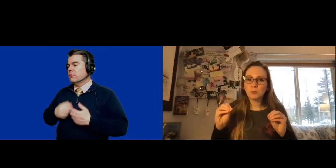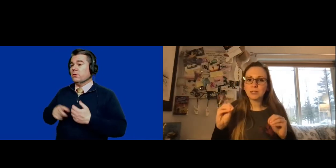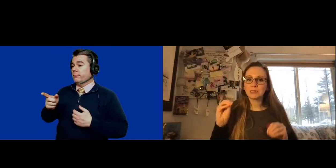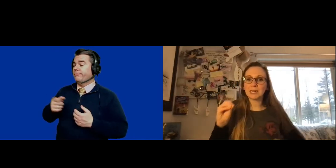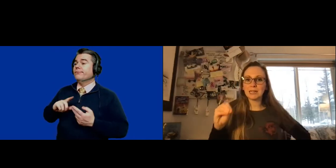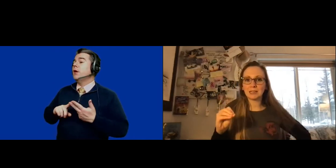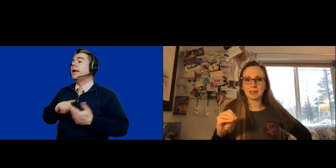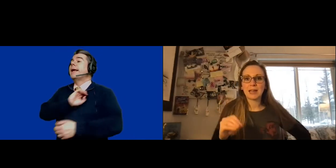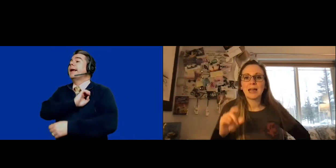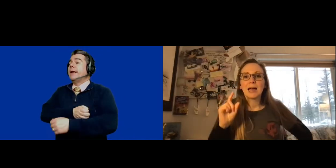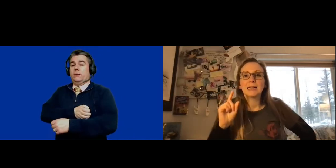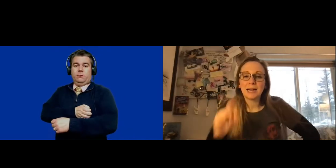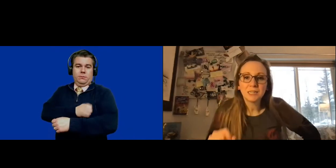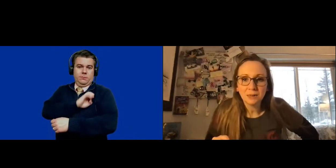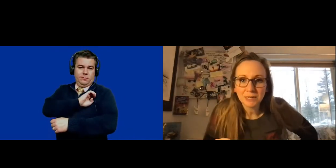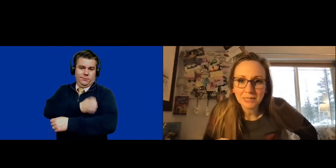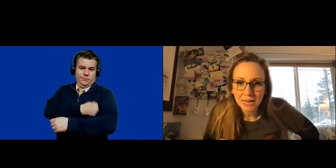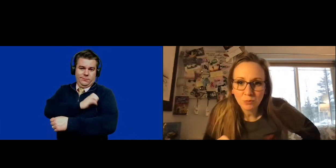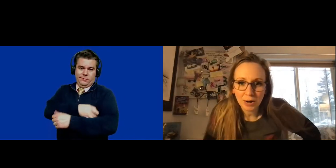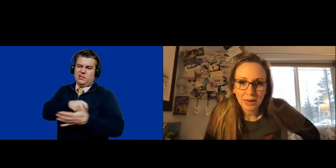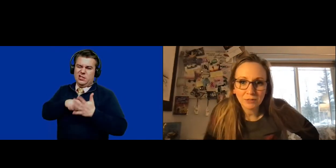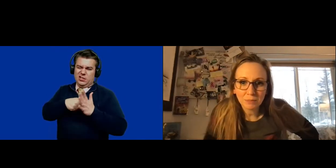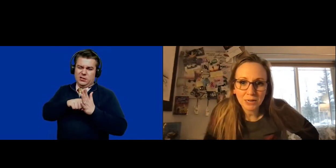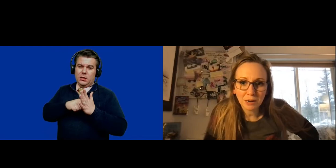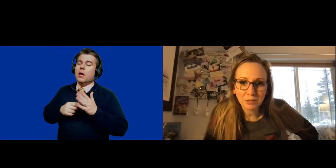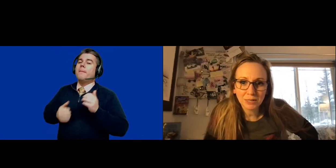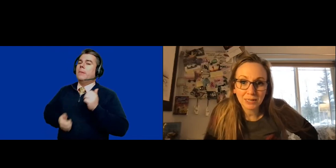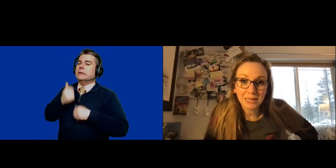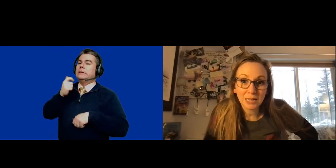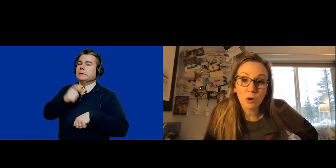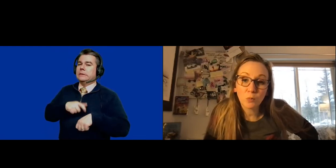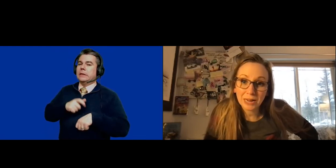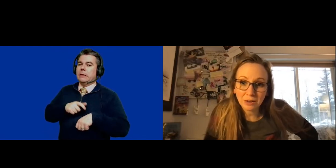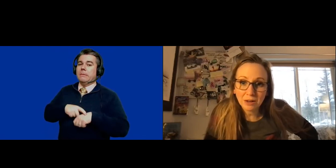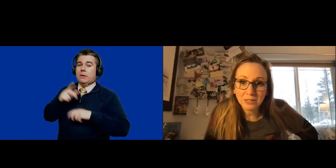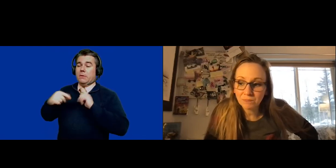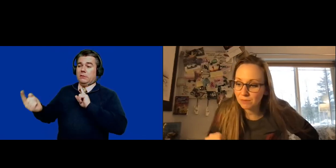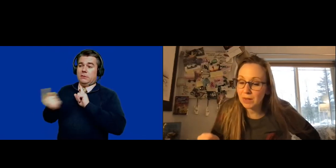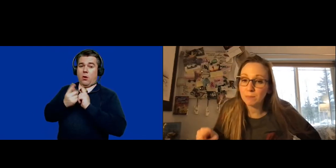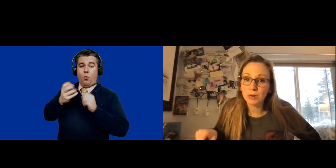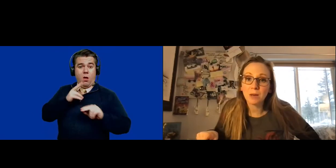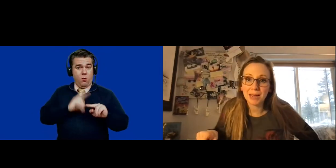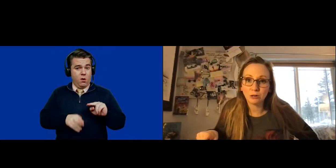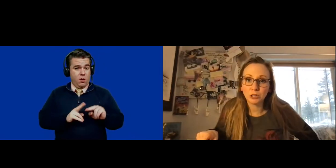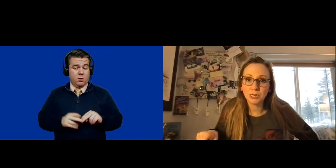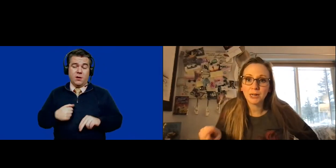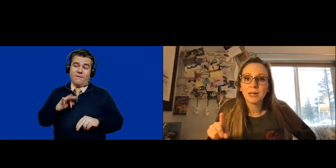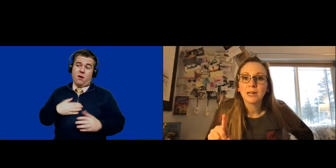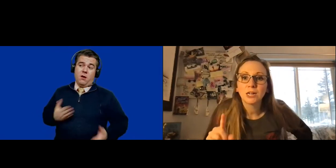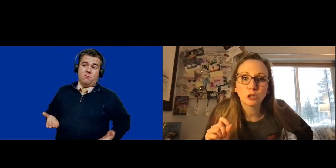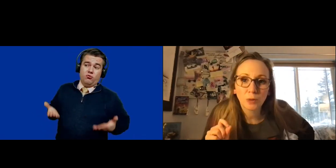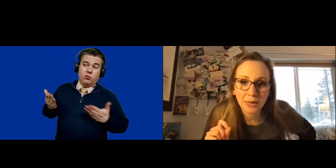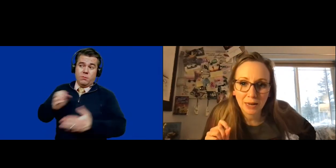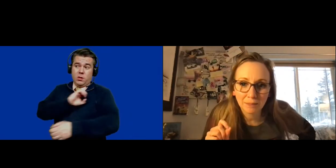energy one is a key thing. Nine times out of 10, when I have somebody come to me and they say they want weight loss. If I bring up energy,